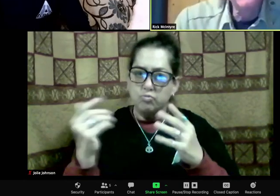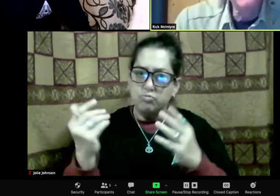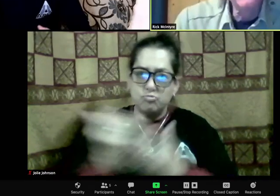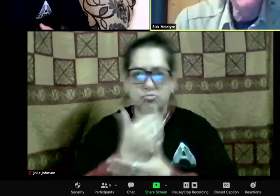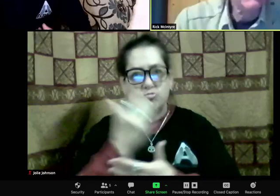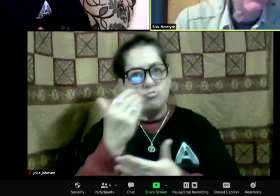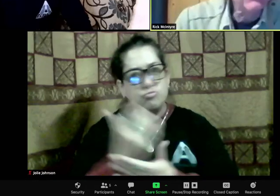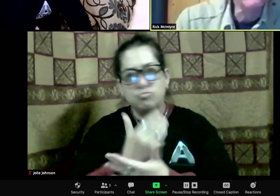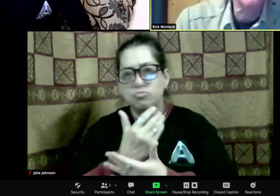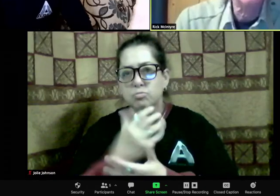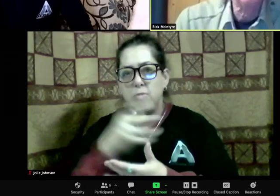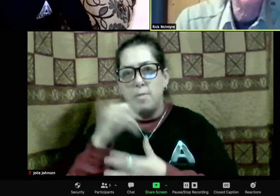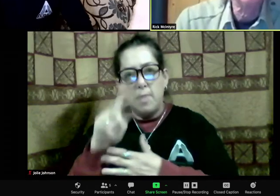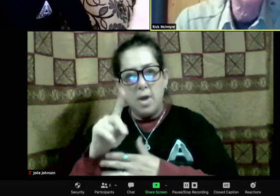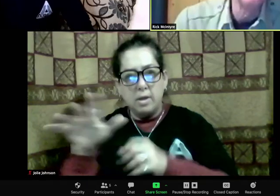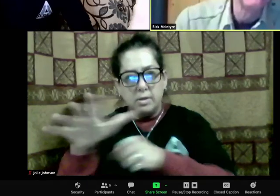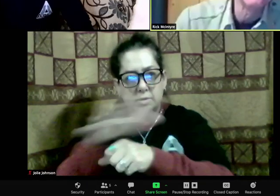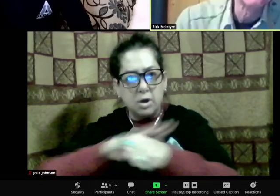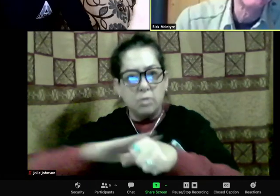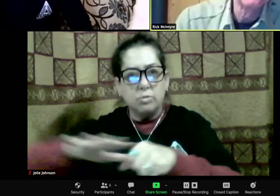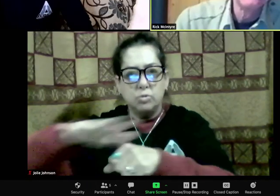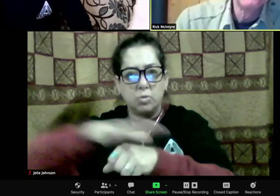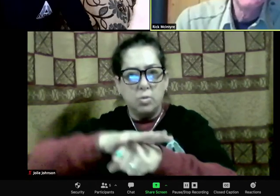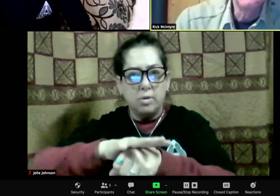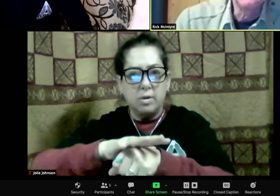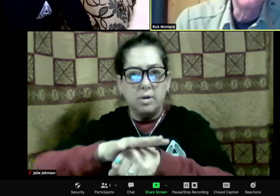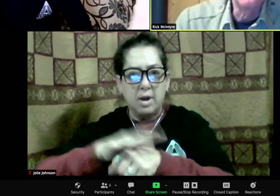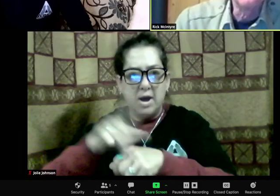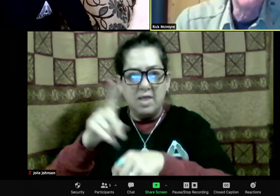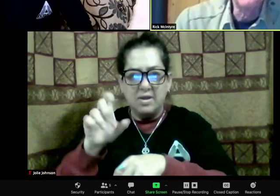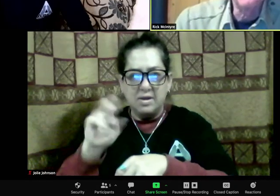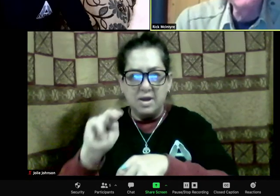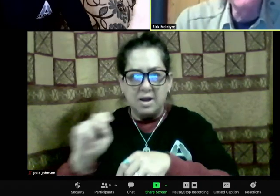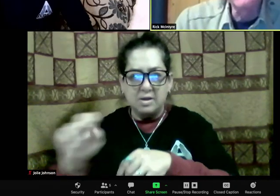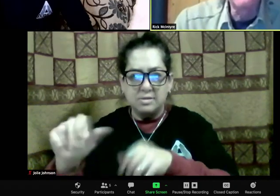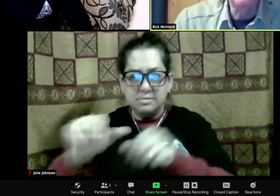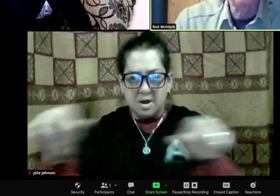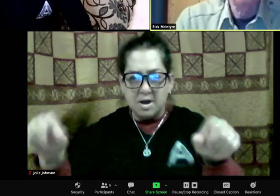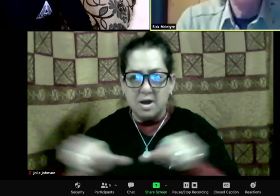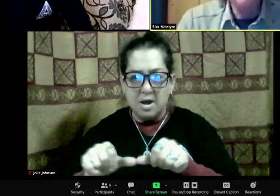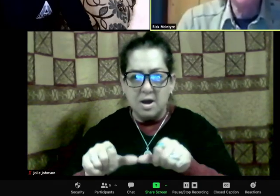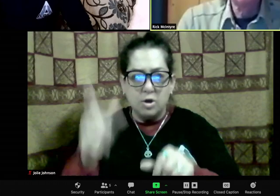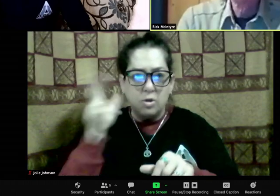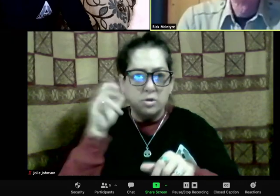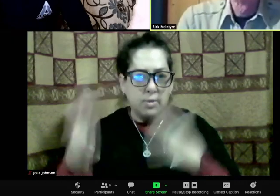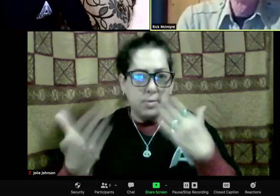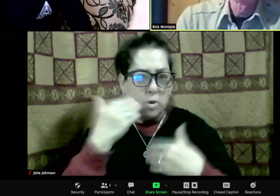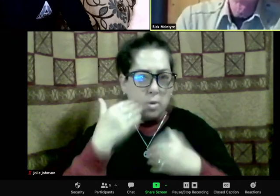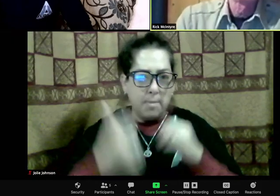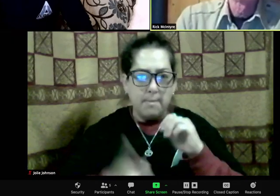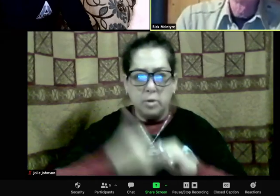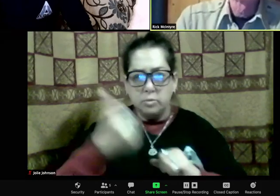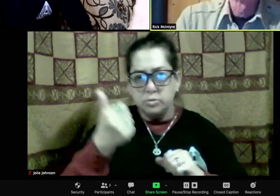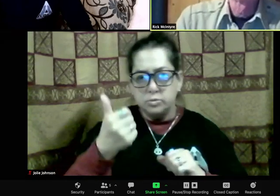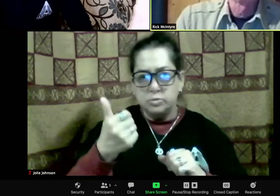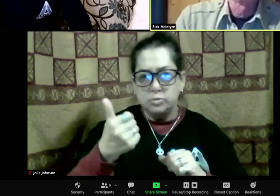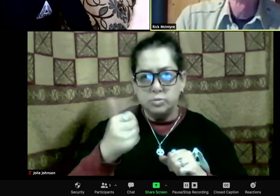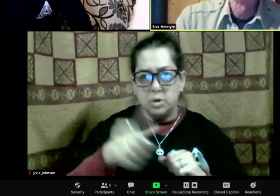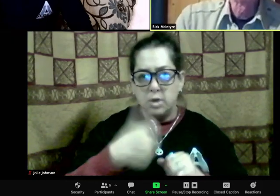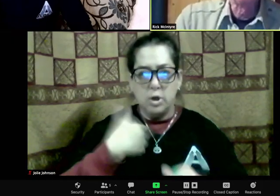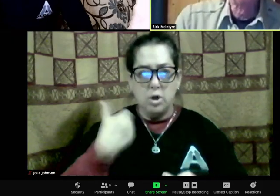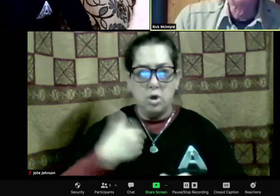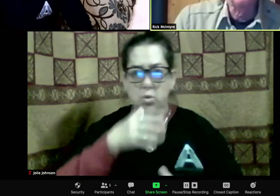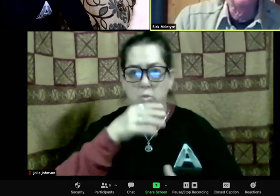uncolored sister that was known as middle gray. 926 was black. So we had a brunette sister and a blonde